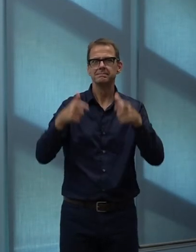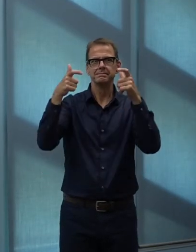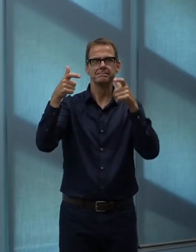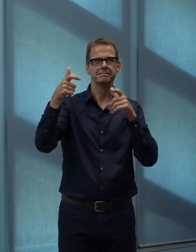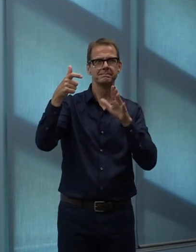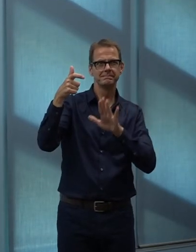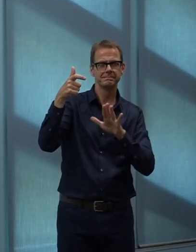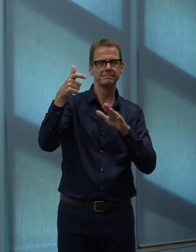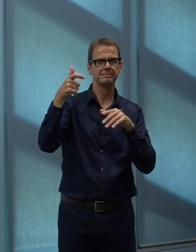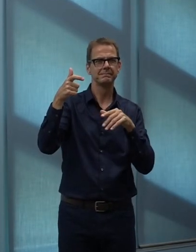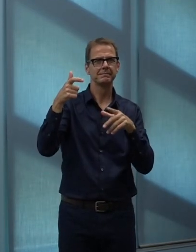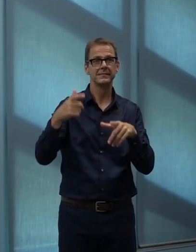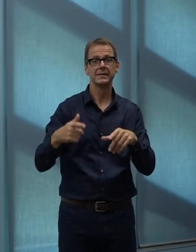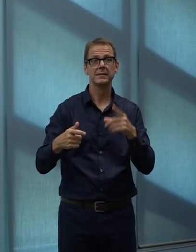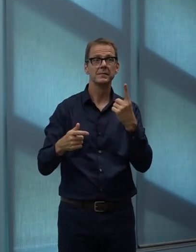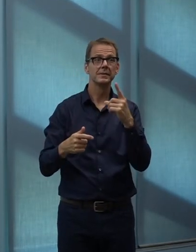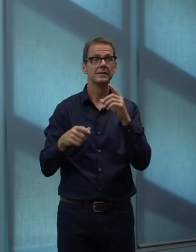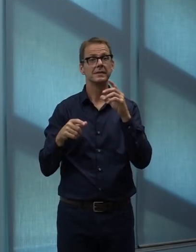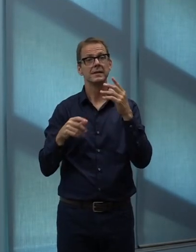a sum total of work.